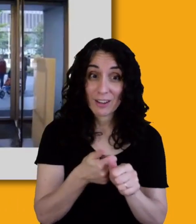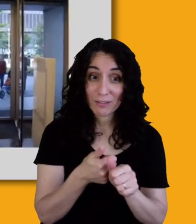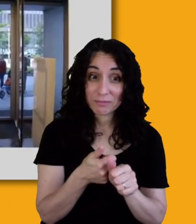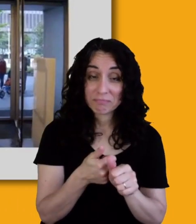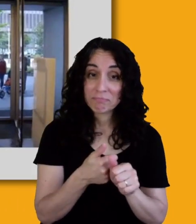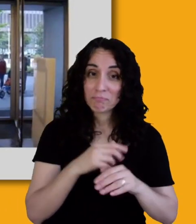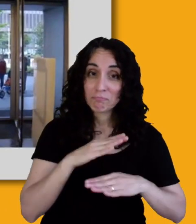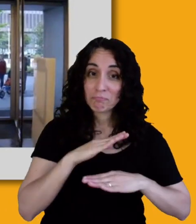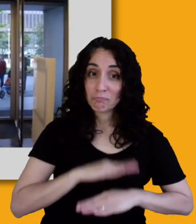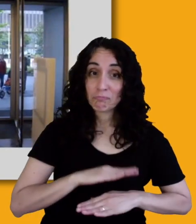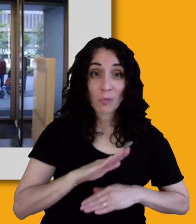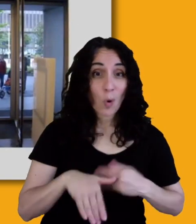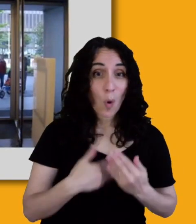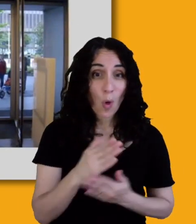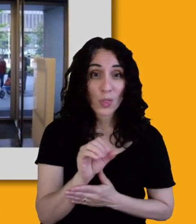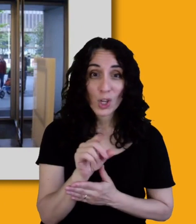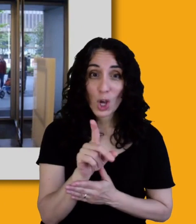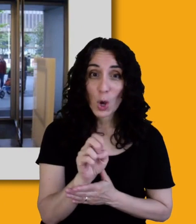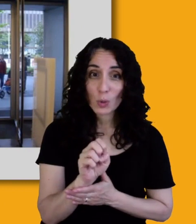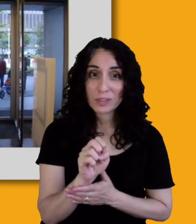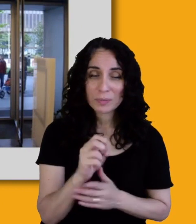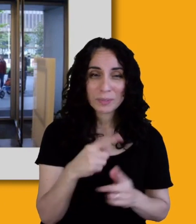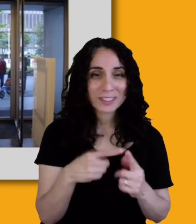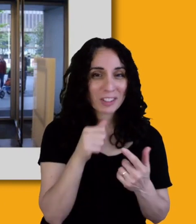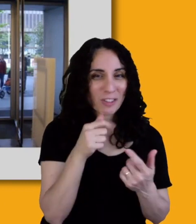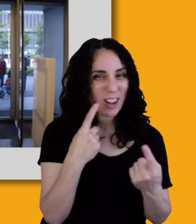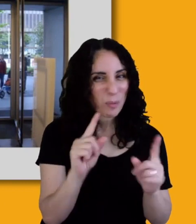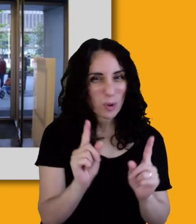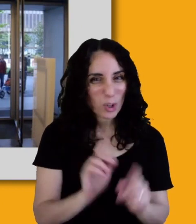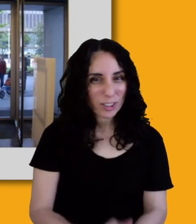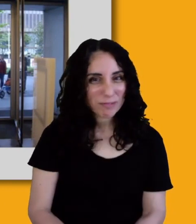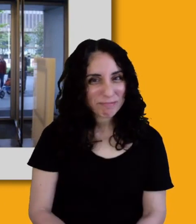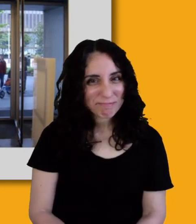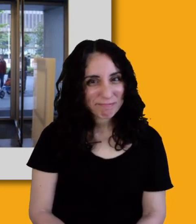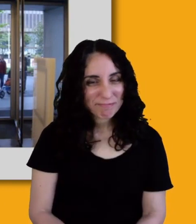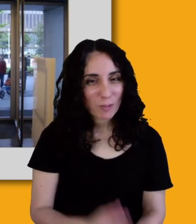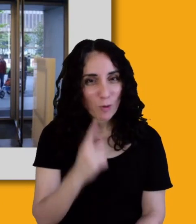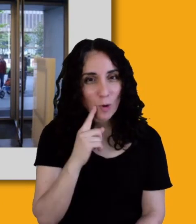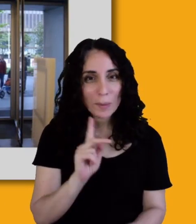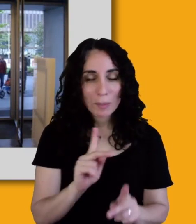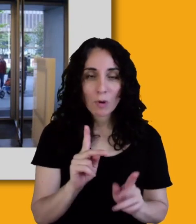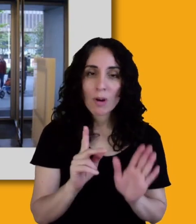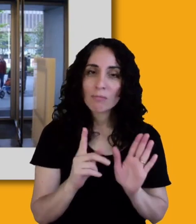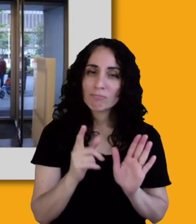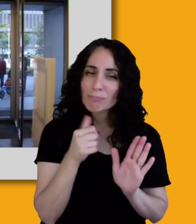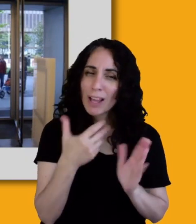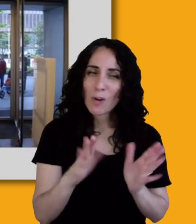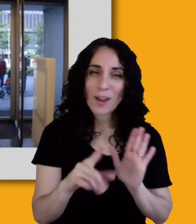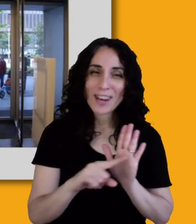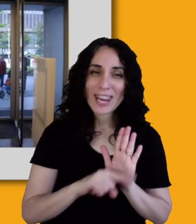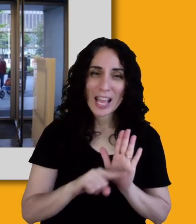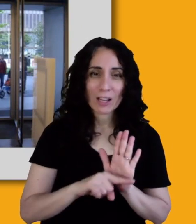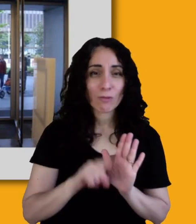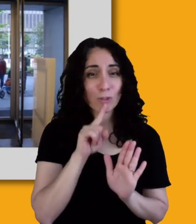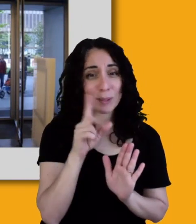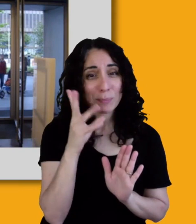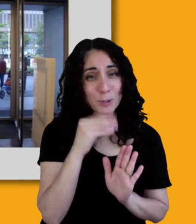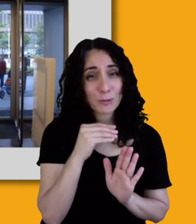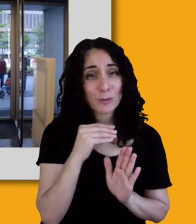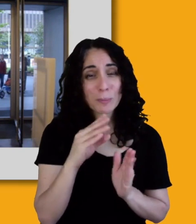meets all the codes, but it still doesn't work for people. So this is, I don't mean to call them out in a negative way because it's really quite a beautiful building, but this is